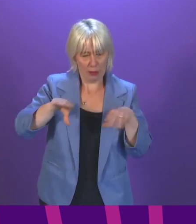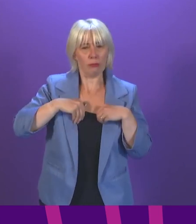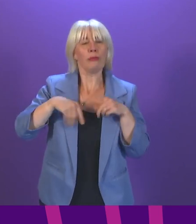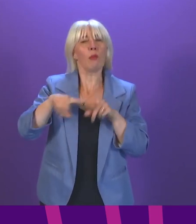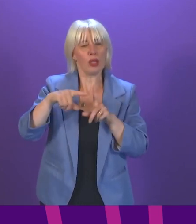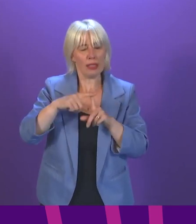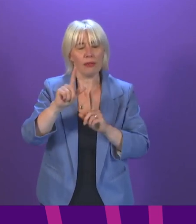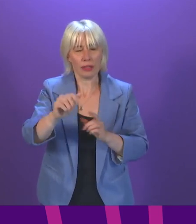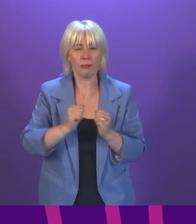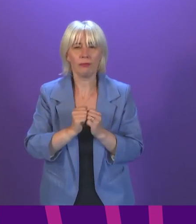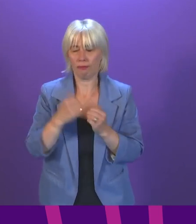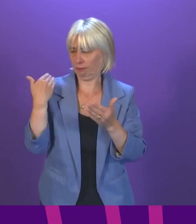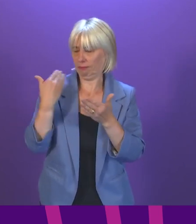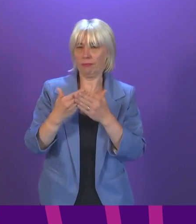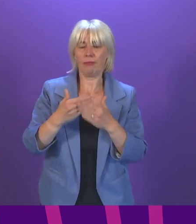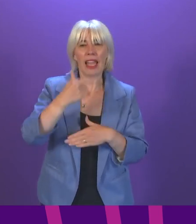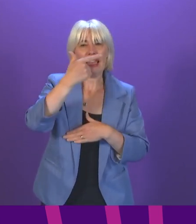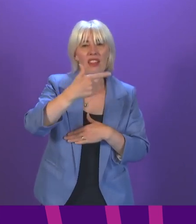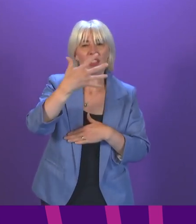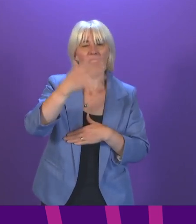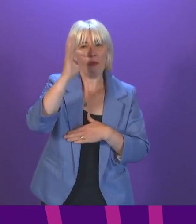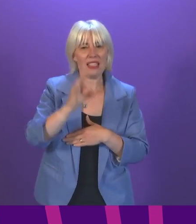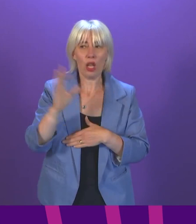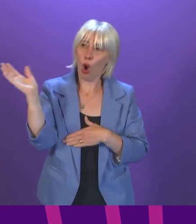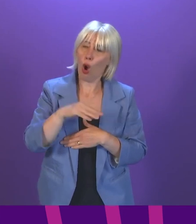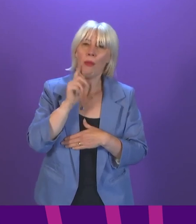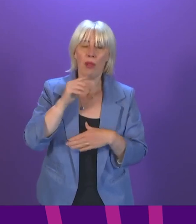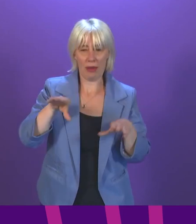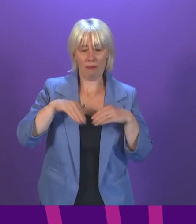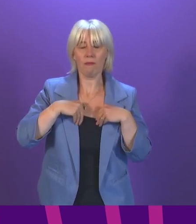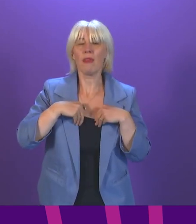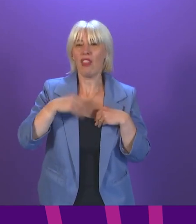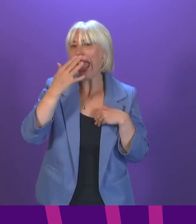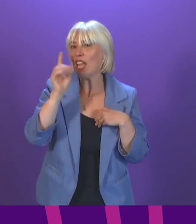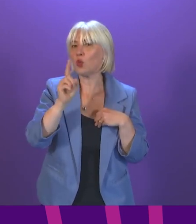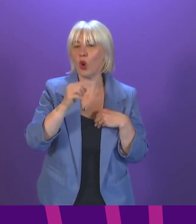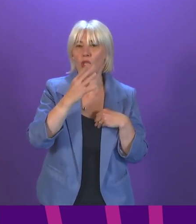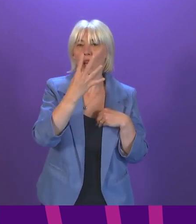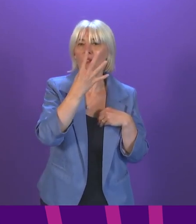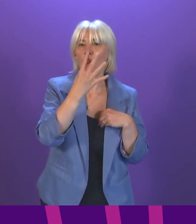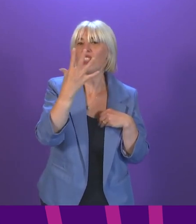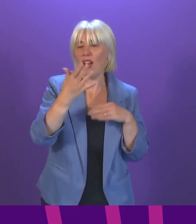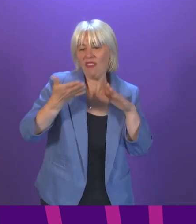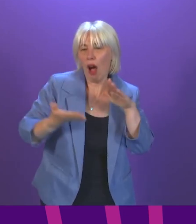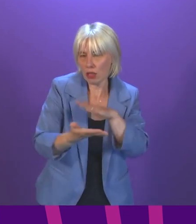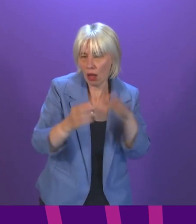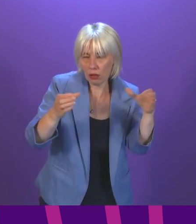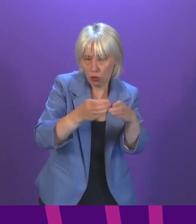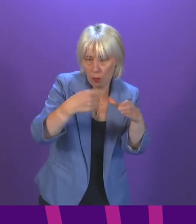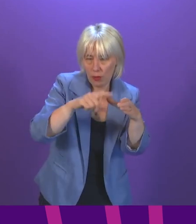figures. Over the past week, 75% of all cases have been in those aged under 45, and that is